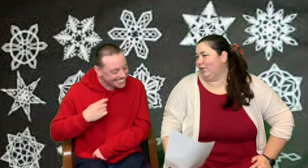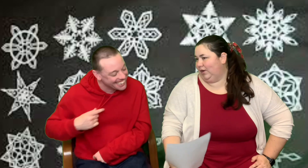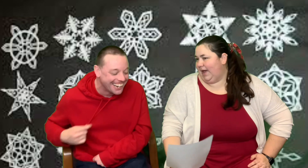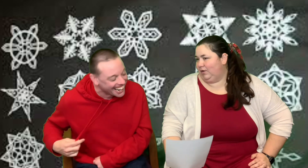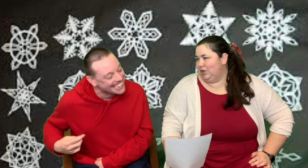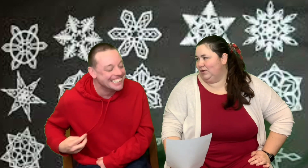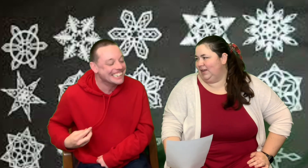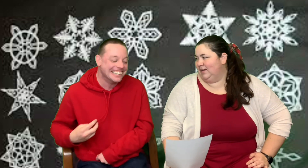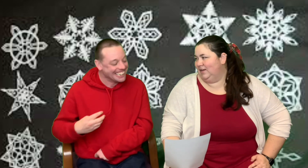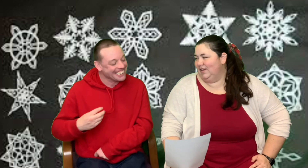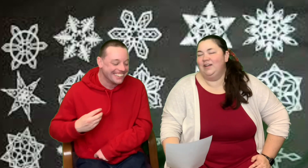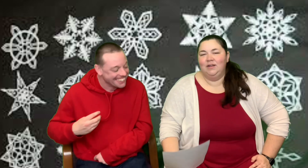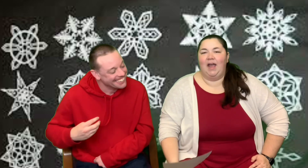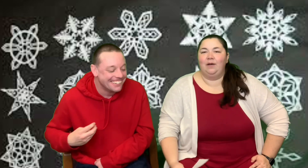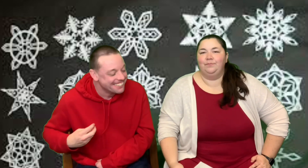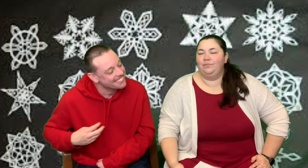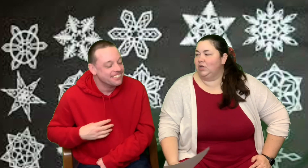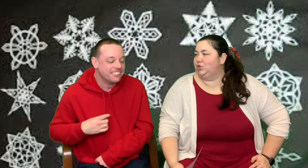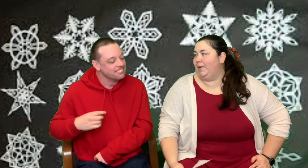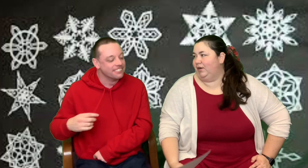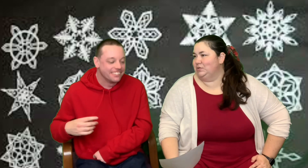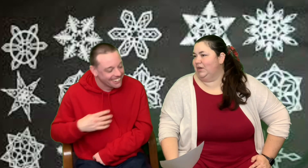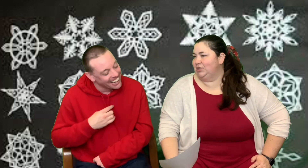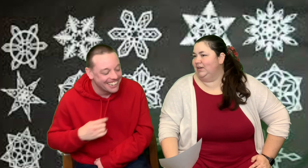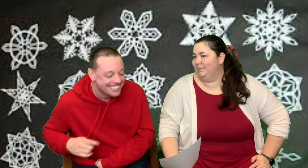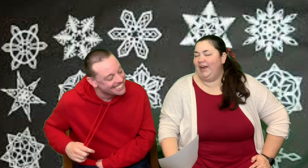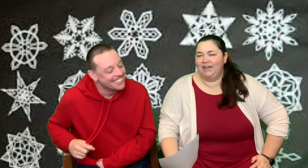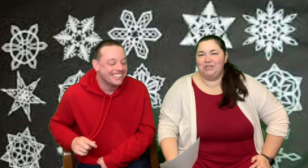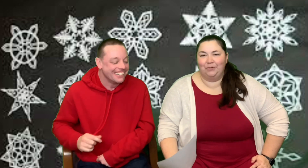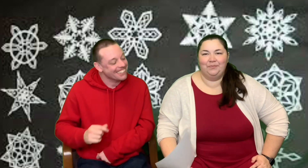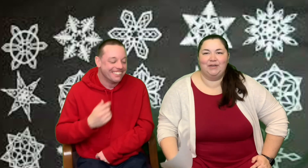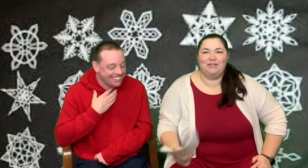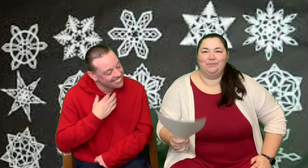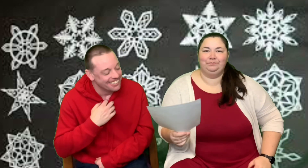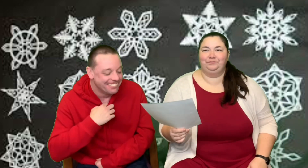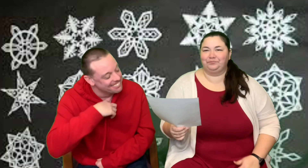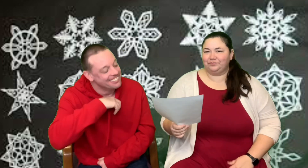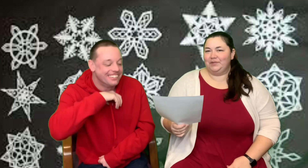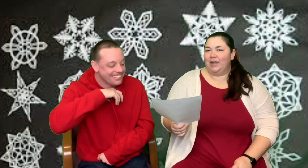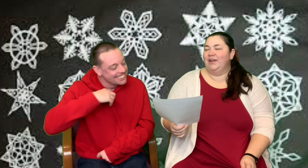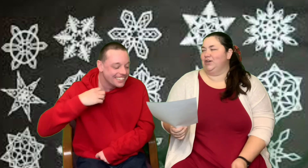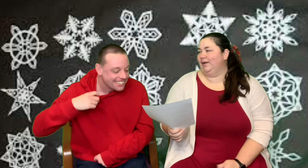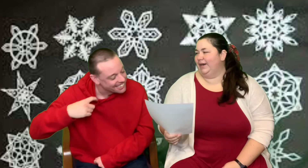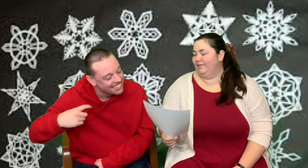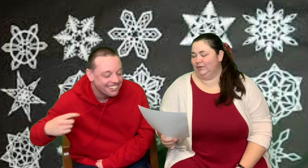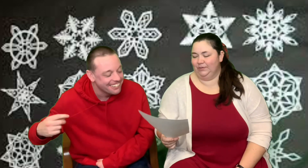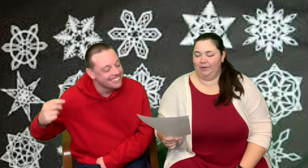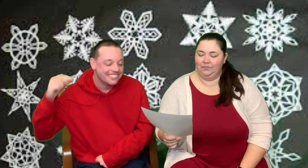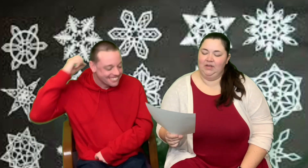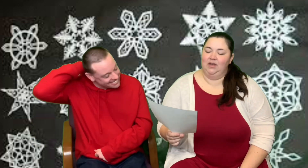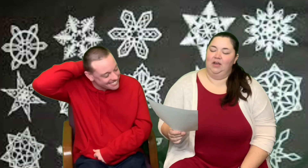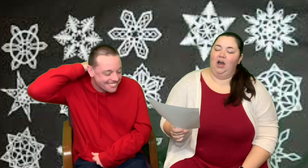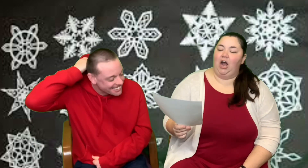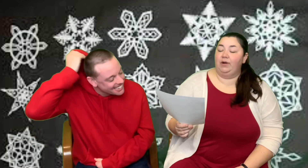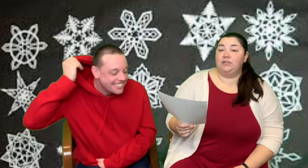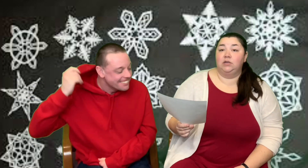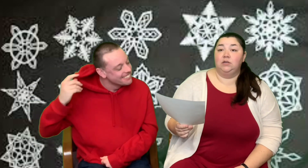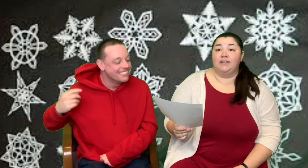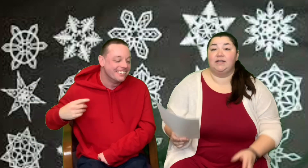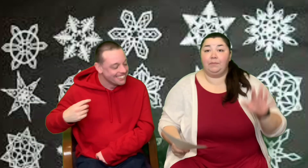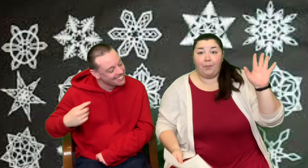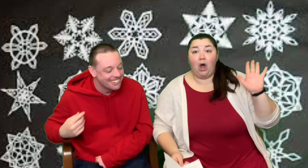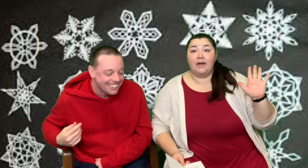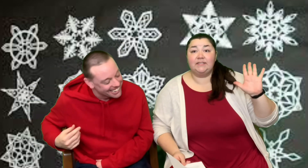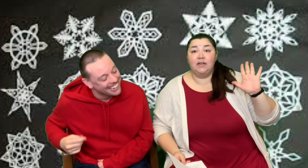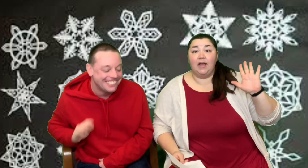Have you ever heard of Howdy Doody? Howdy Doody. Yeah. Did your parents watch it? Mine did, too. Mine did, too. They talk about it everyone as well. All right.